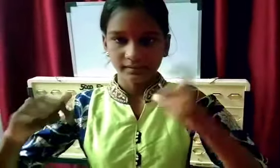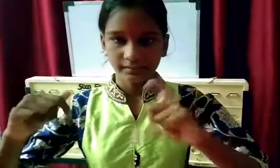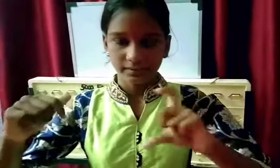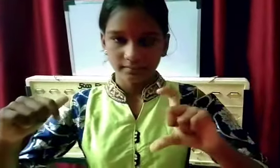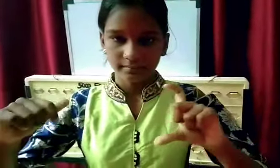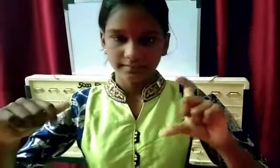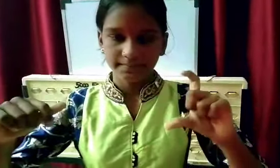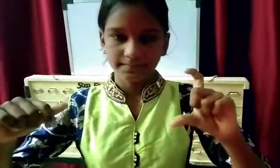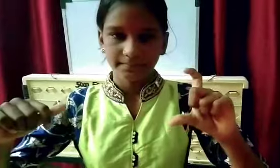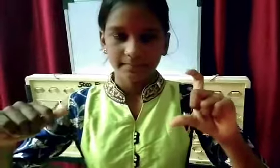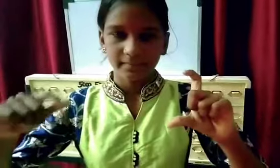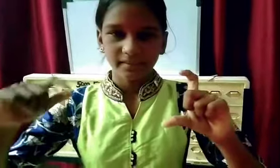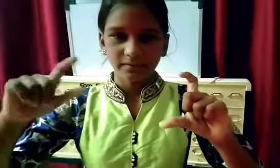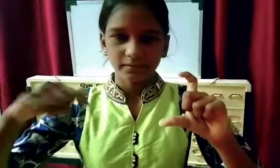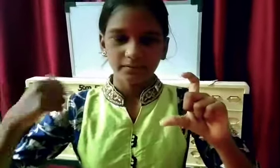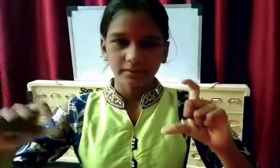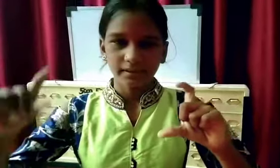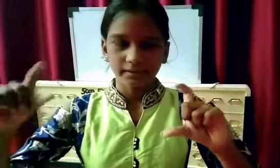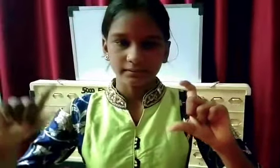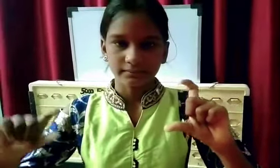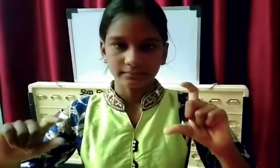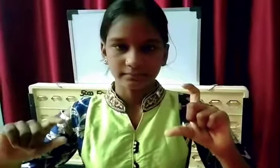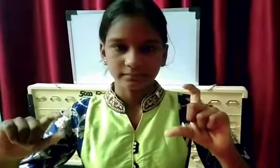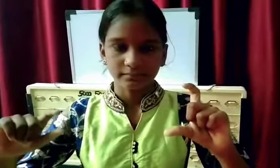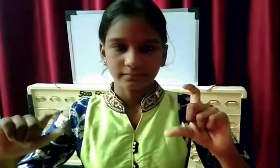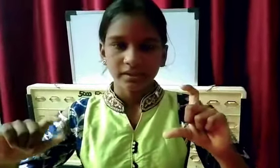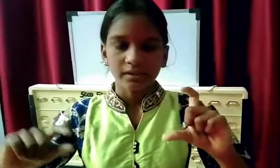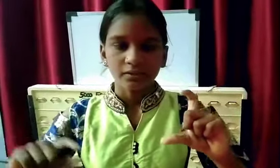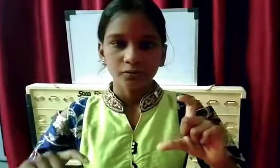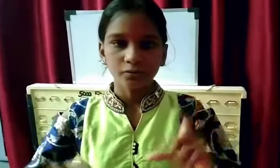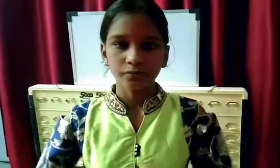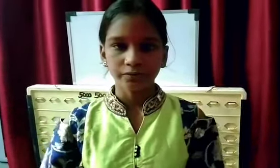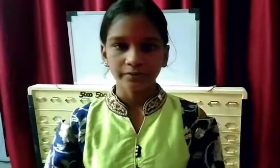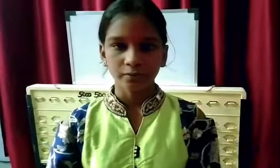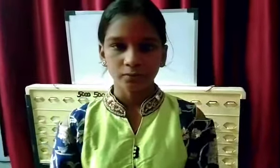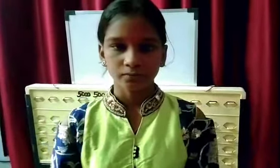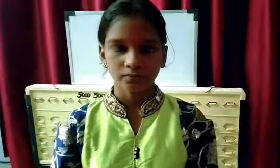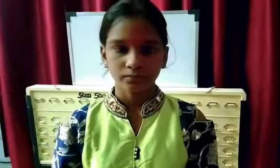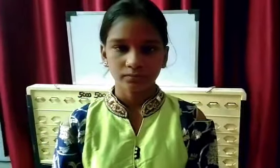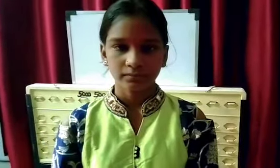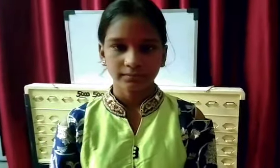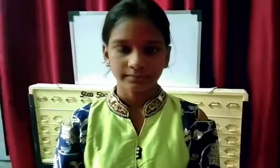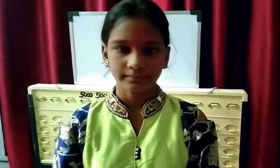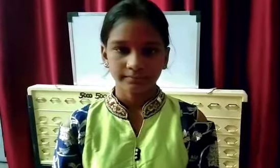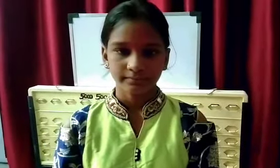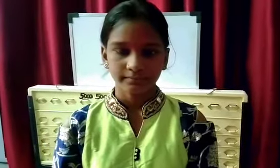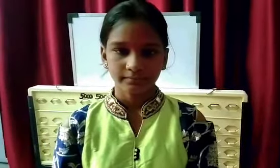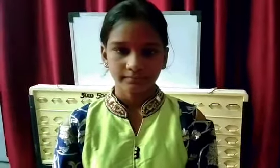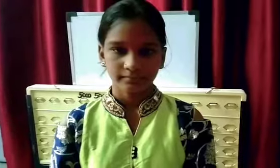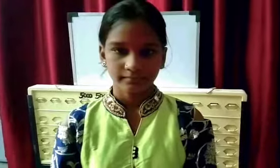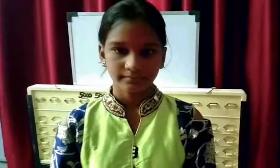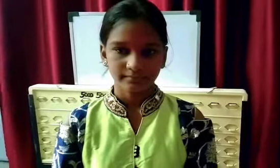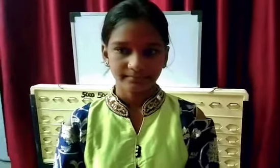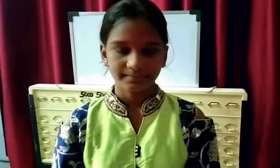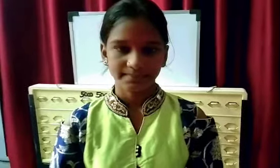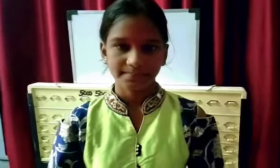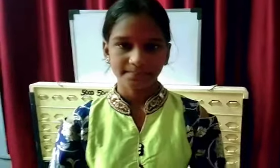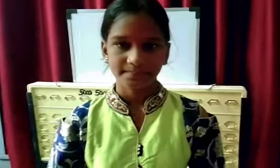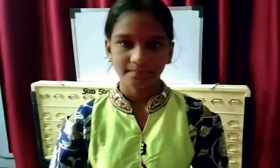58, that is 254 is the right answer, very good.